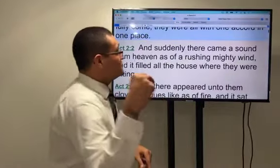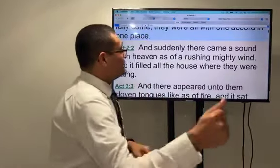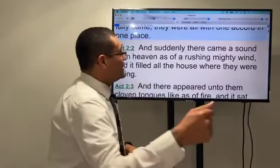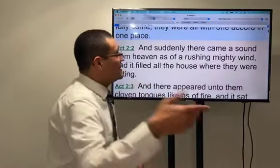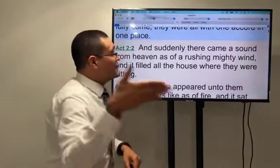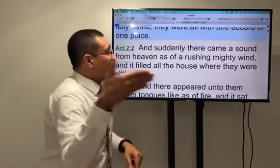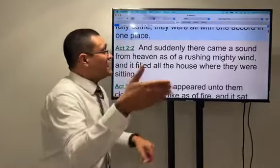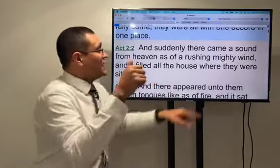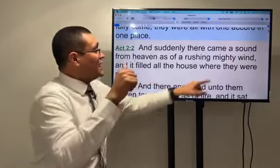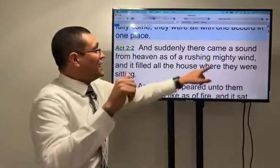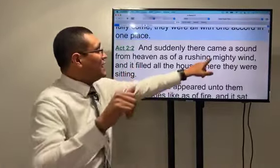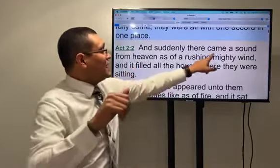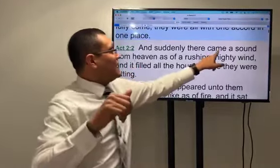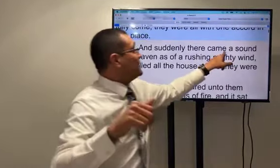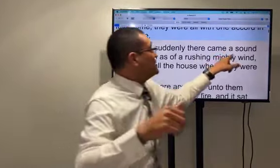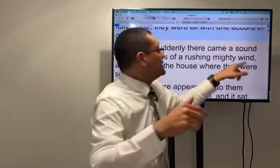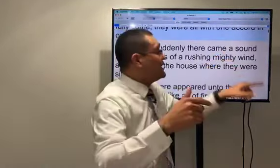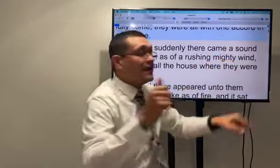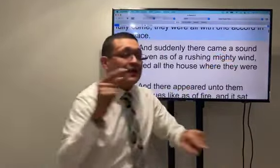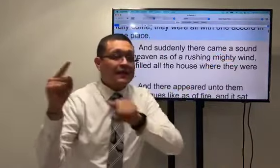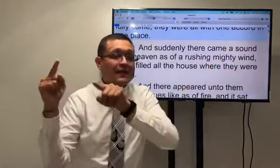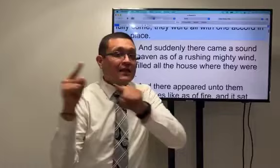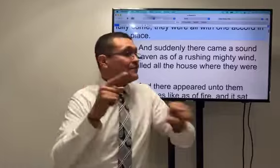and suddenly there came a sound